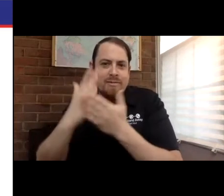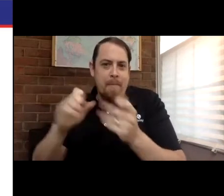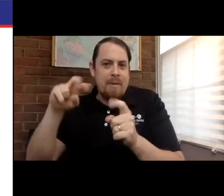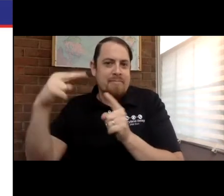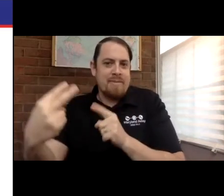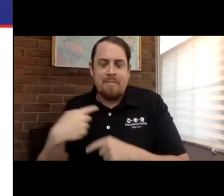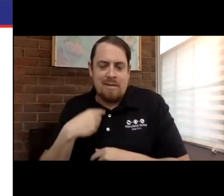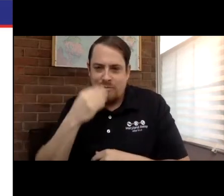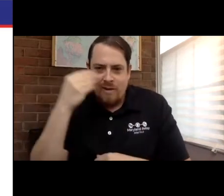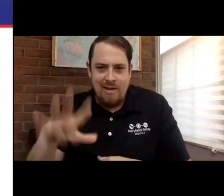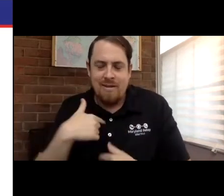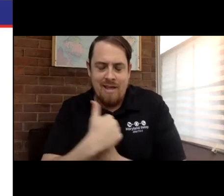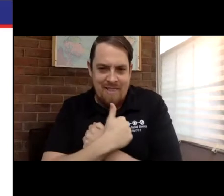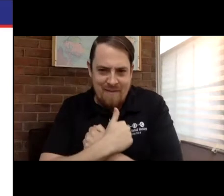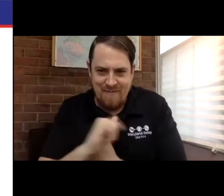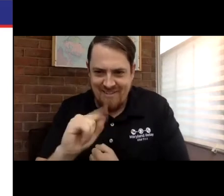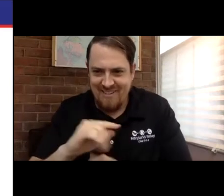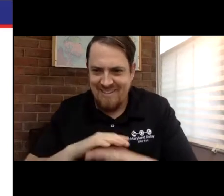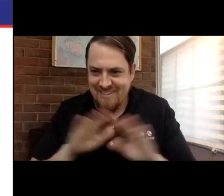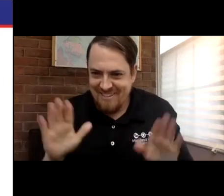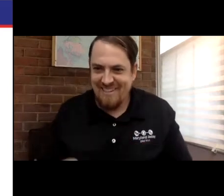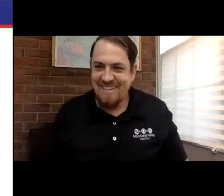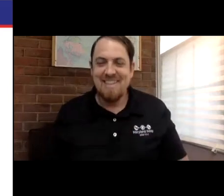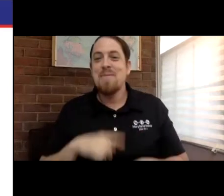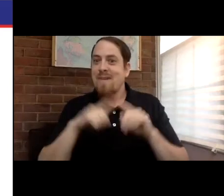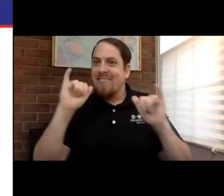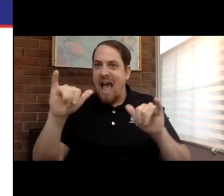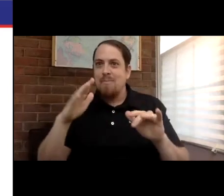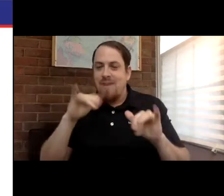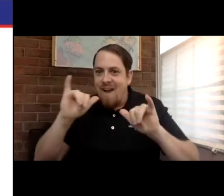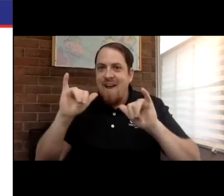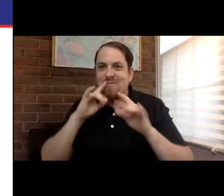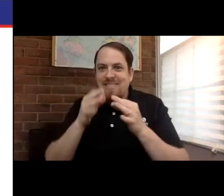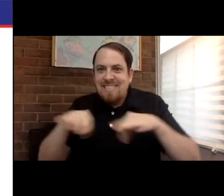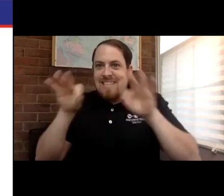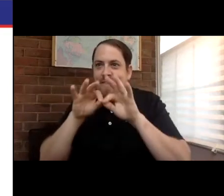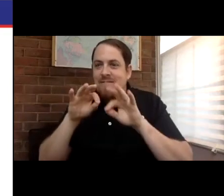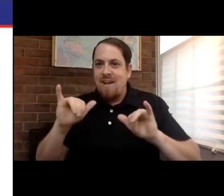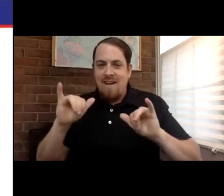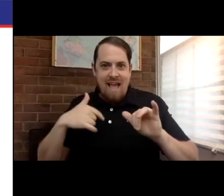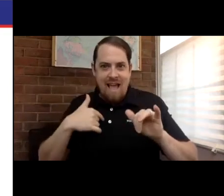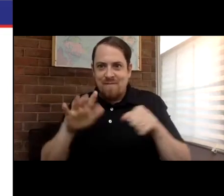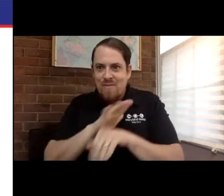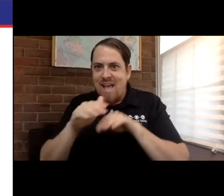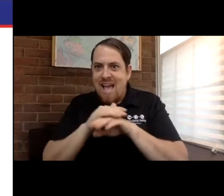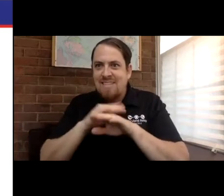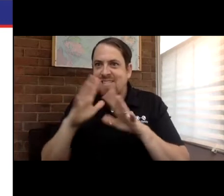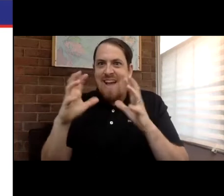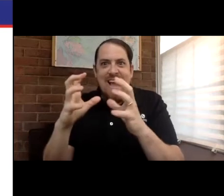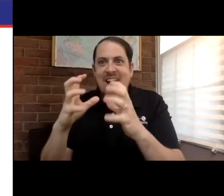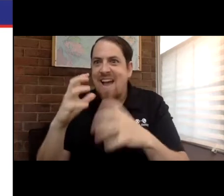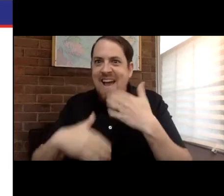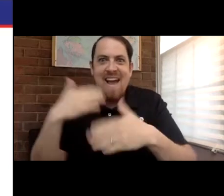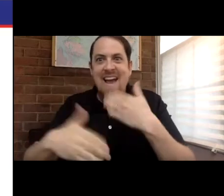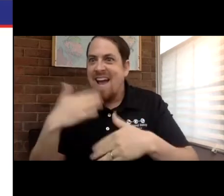I know it's a crime, depending on your point of view, but that's how I like my pizza. At any rate, it was so